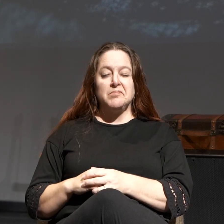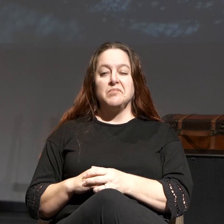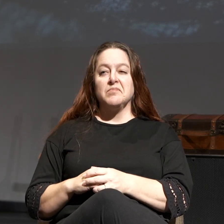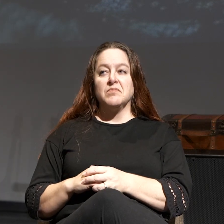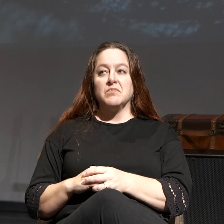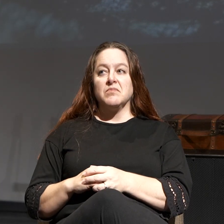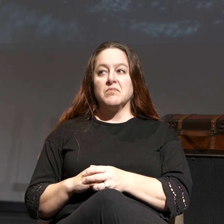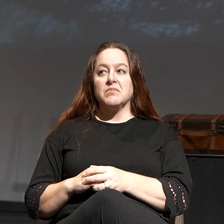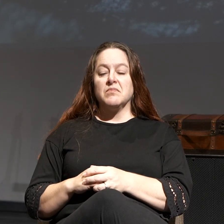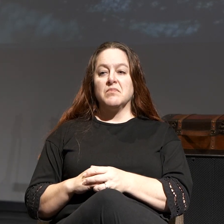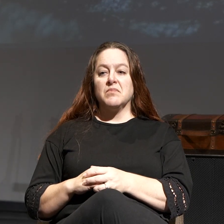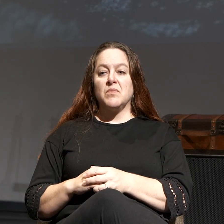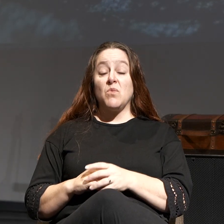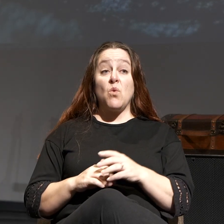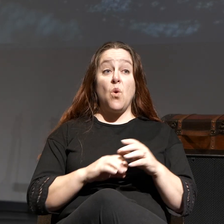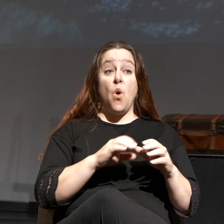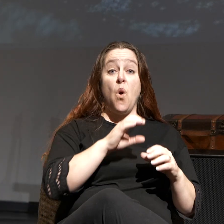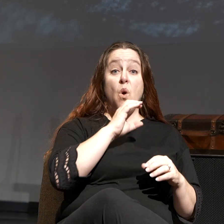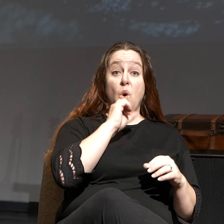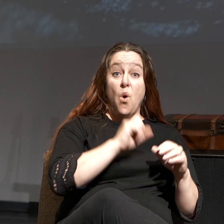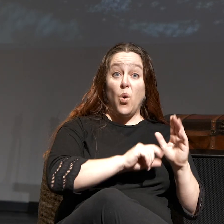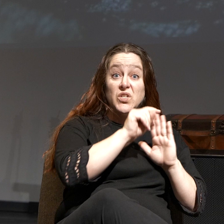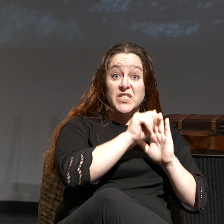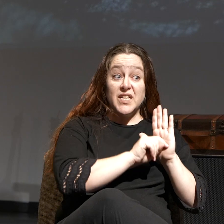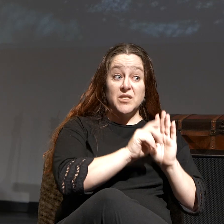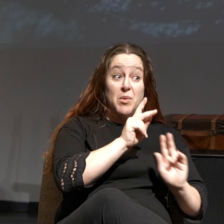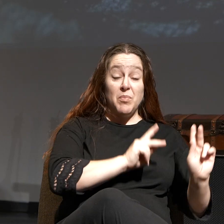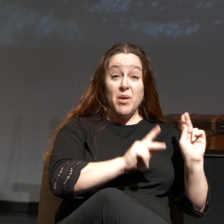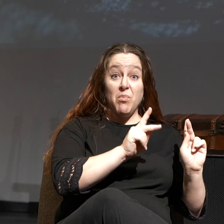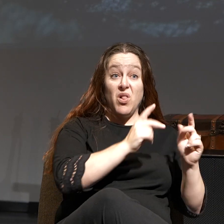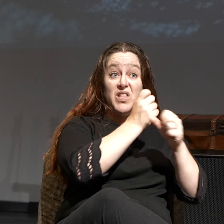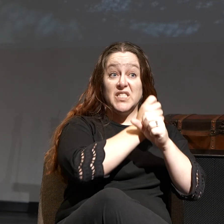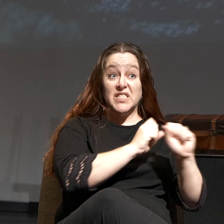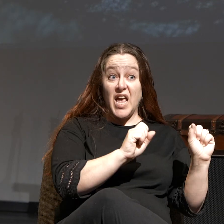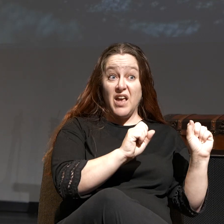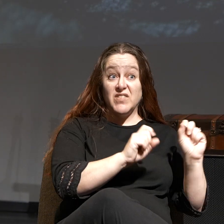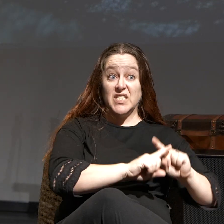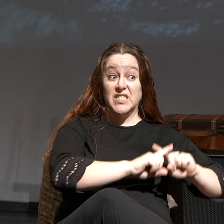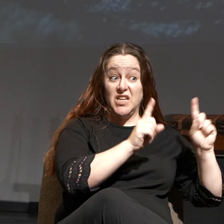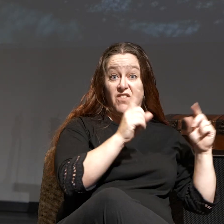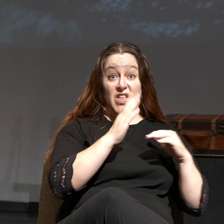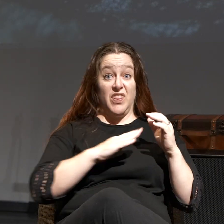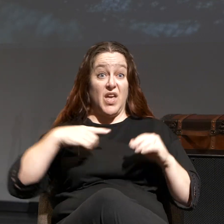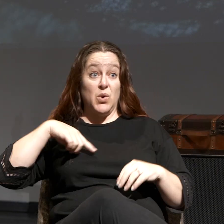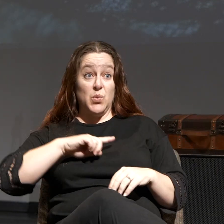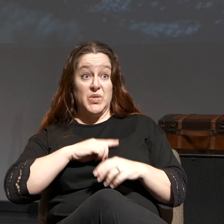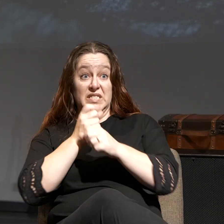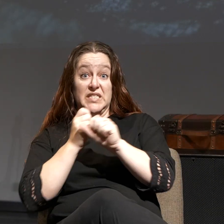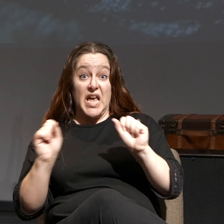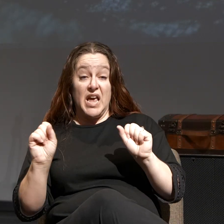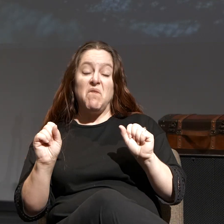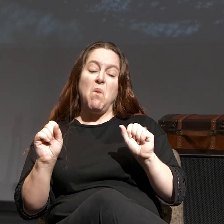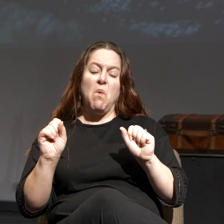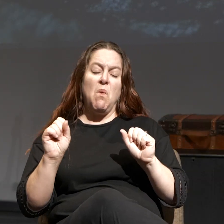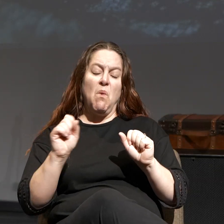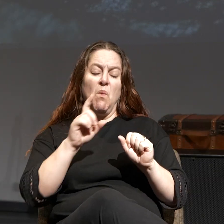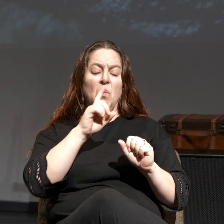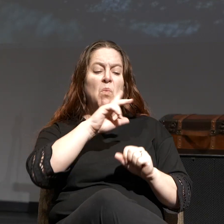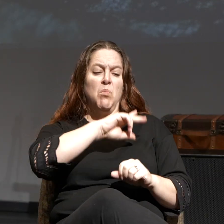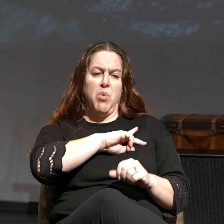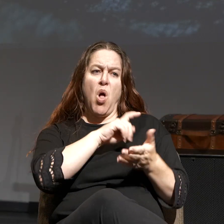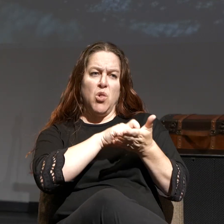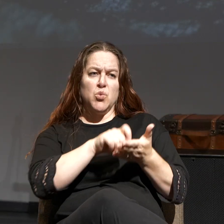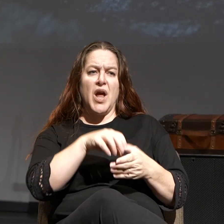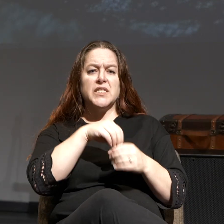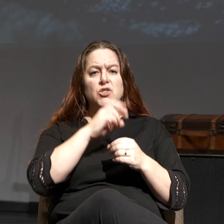Lest you think the Old Testament people got saved different from how we got saved, actually Paul writes about this